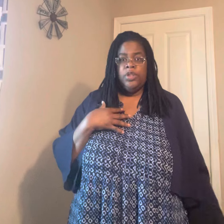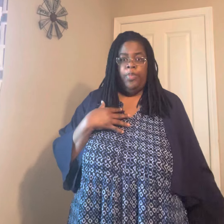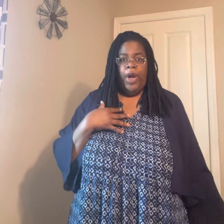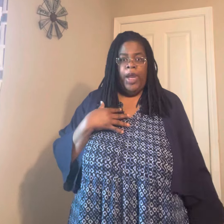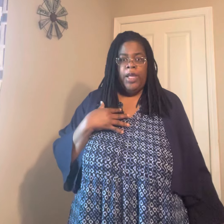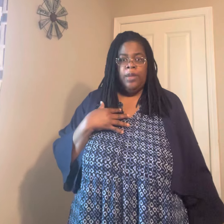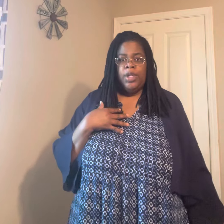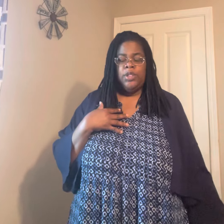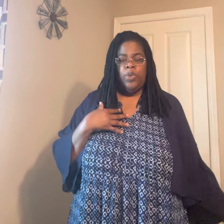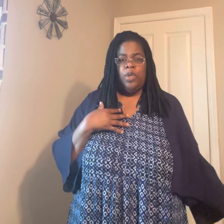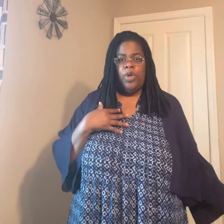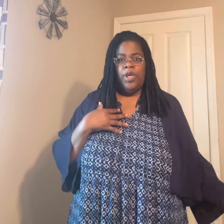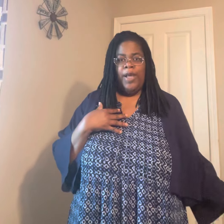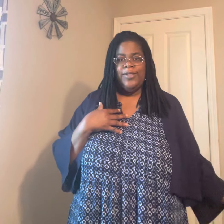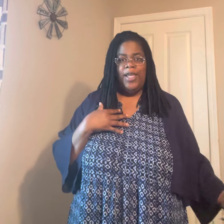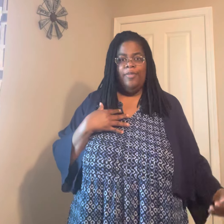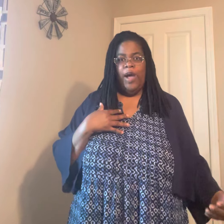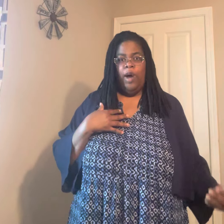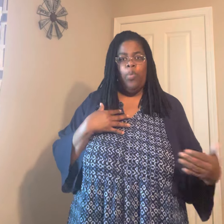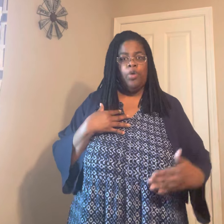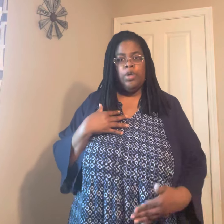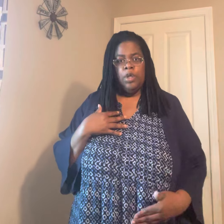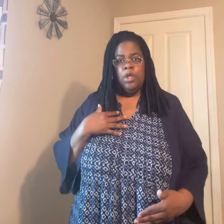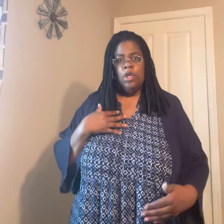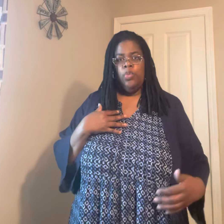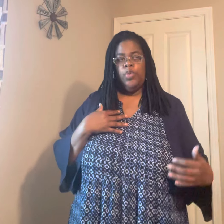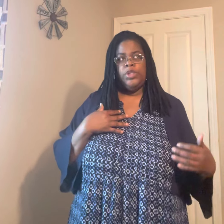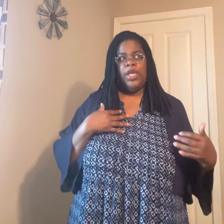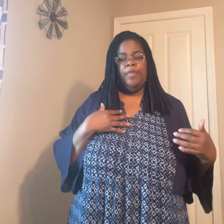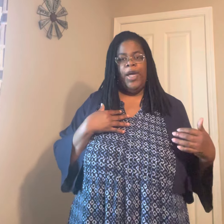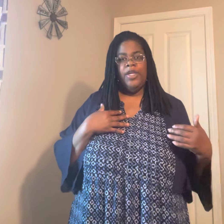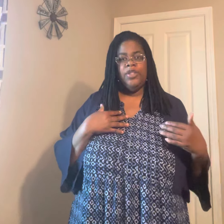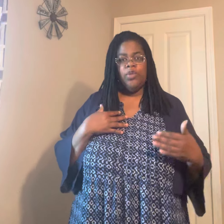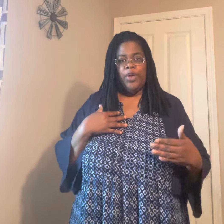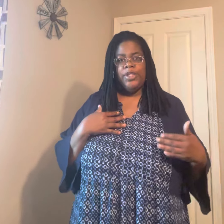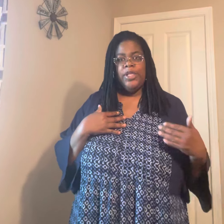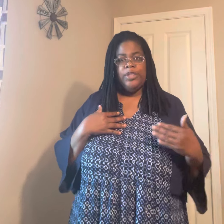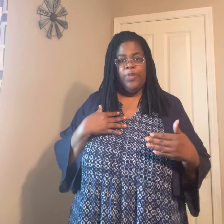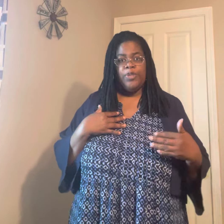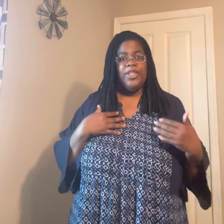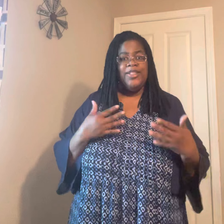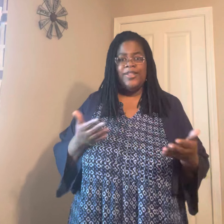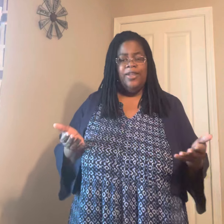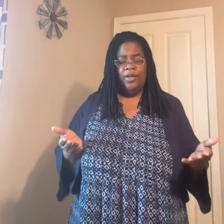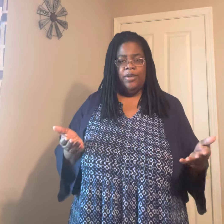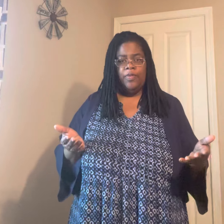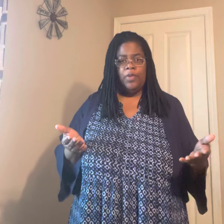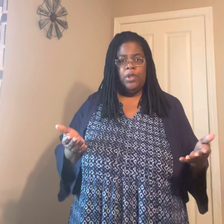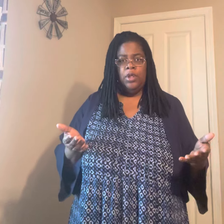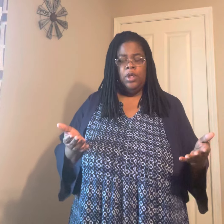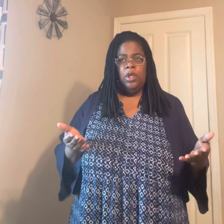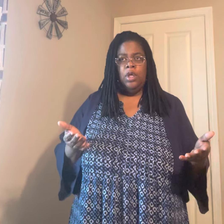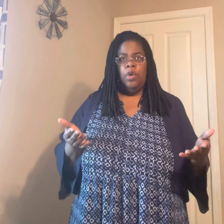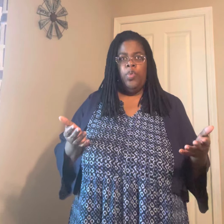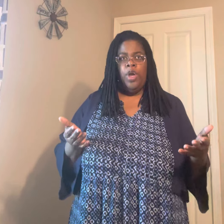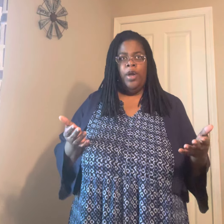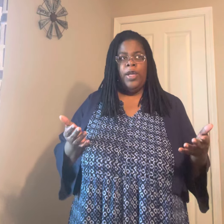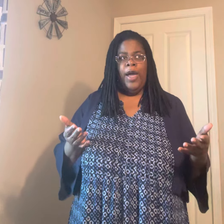should brag. Because we were not saved by our work. We were saved by His grace, His mercy, His love. We are not